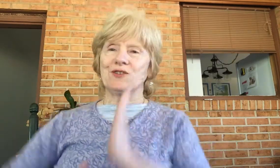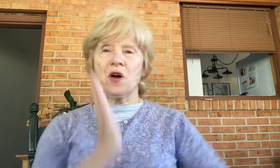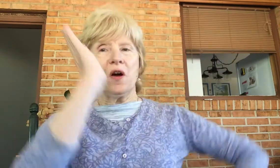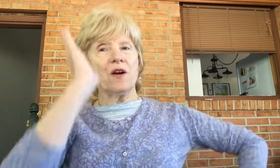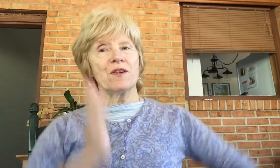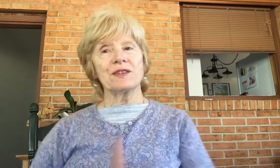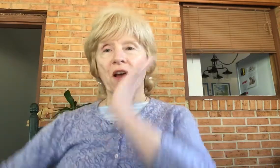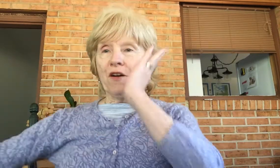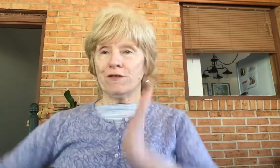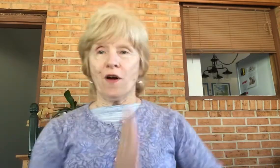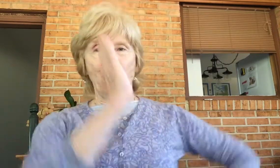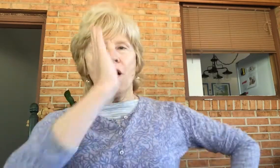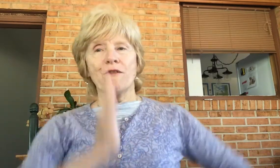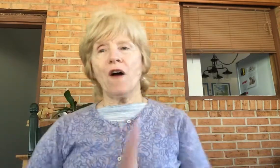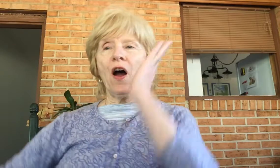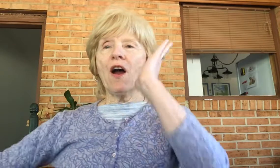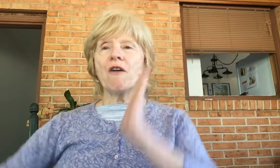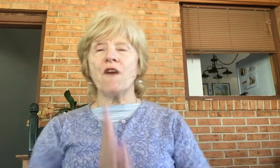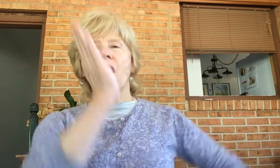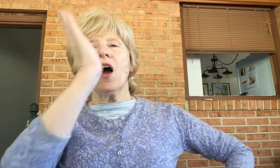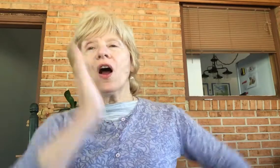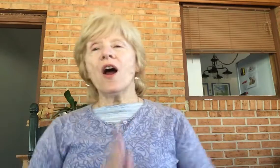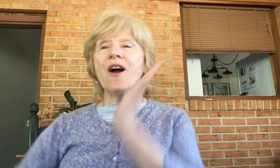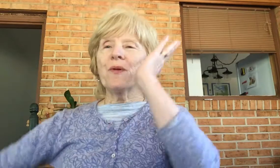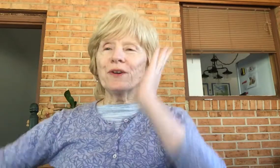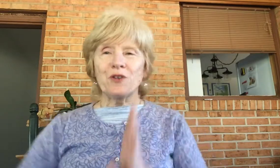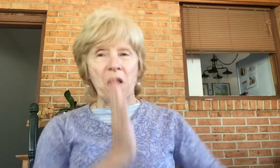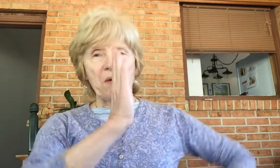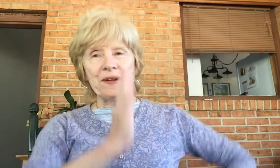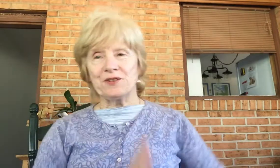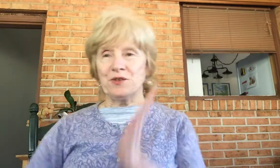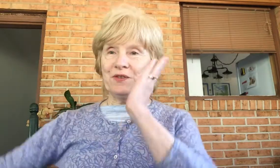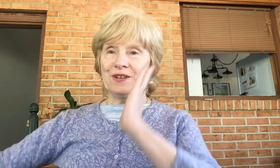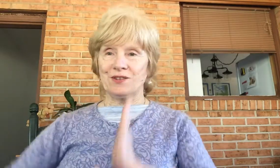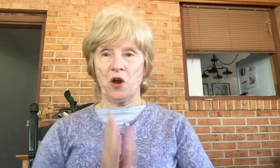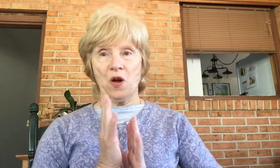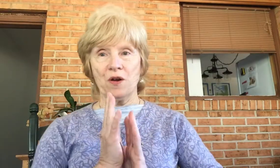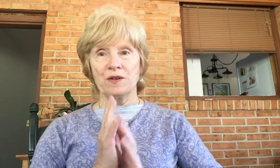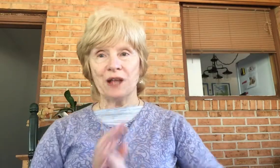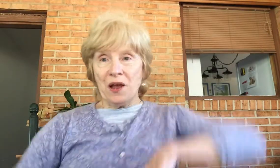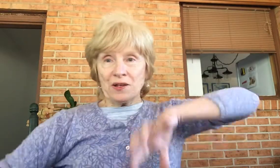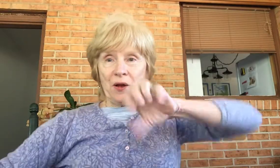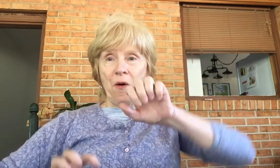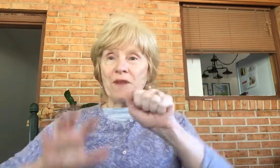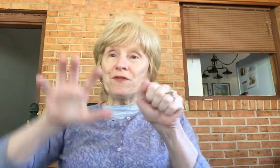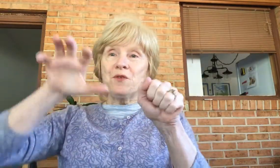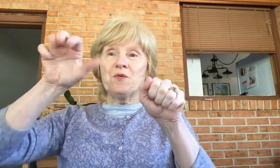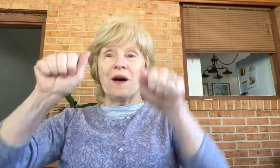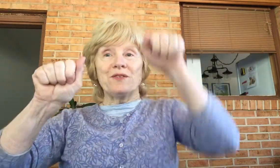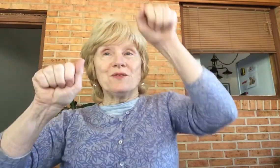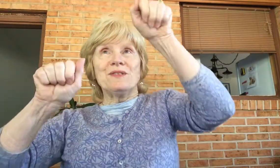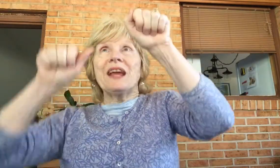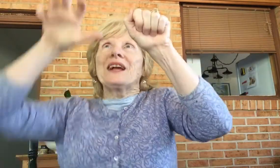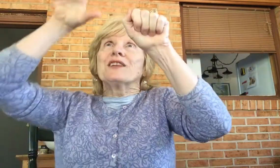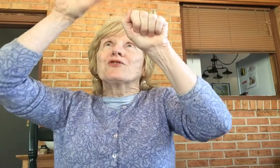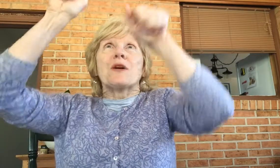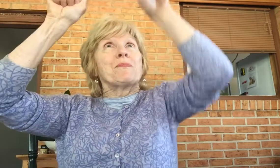stars. Far, far, far, we're going to the stars. So if you want to take a trip,